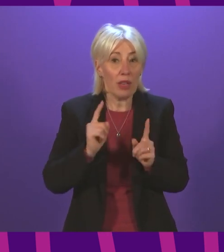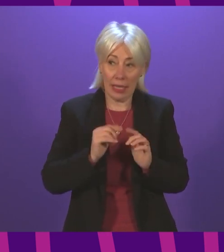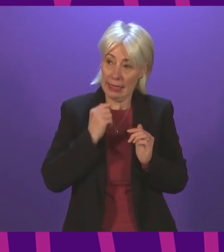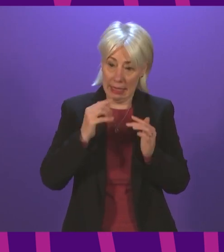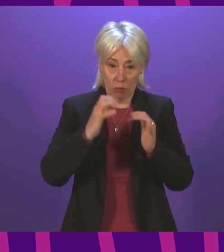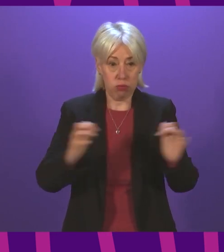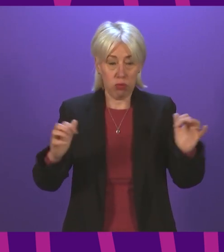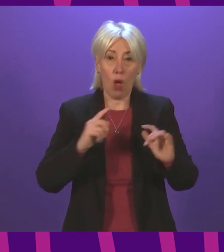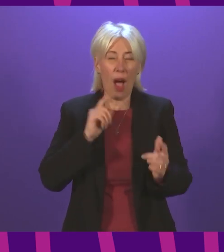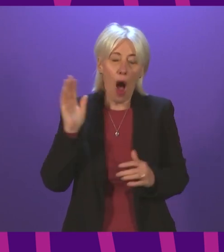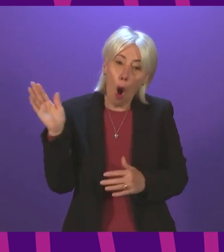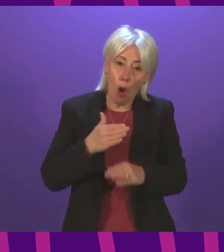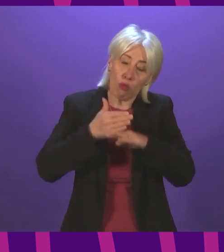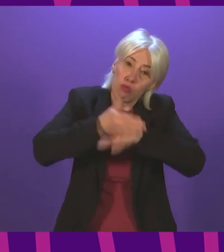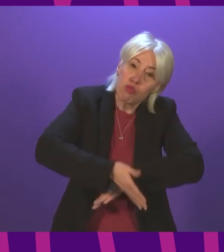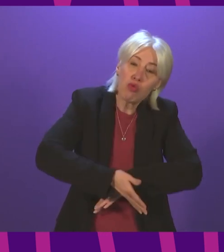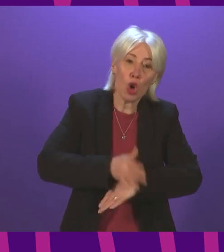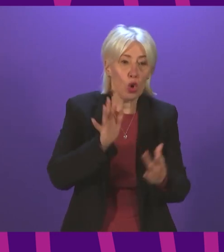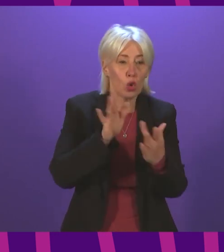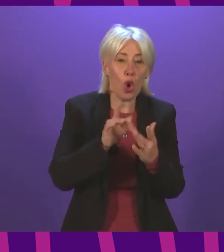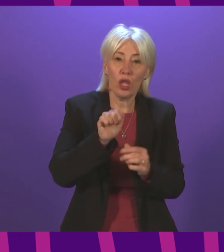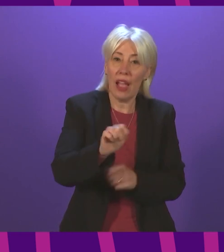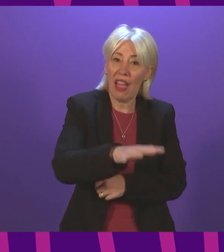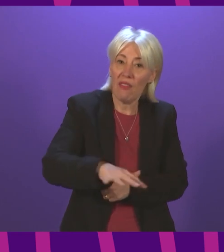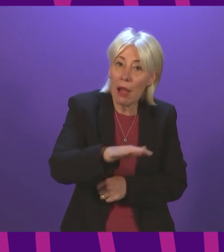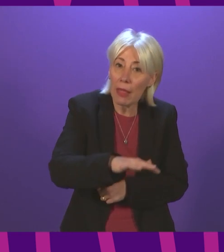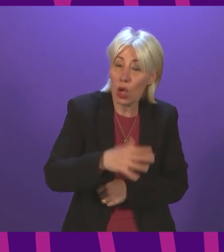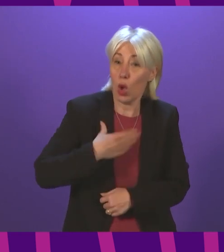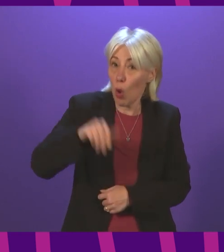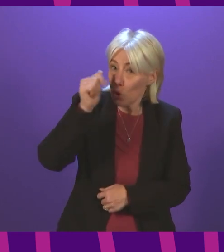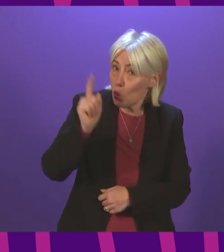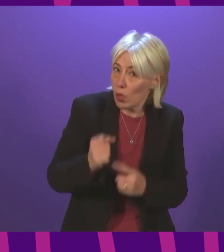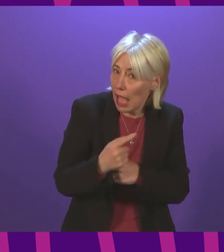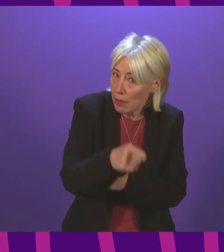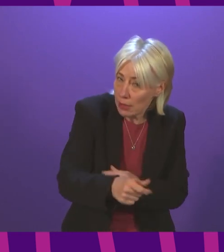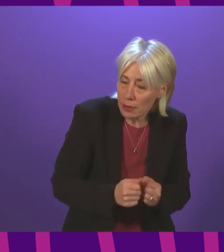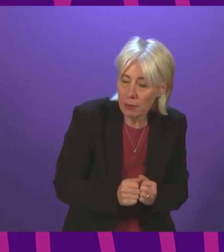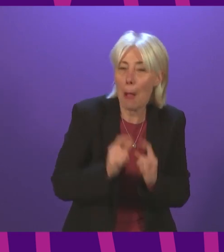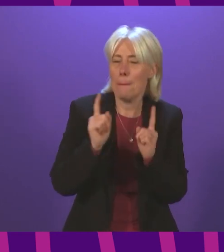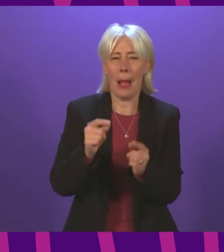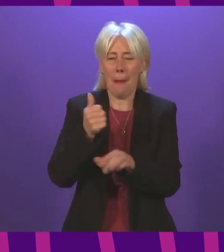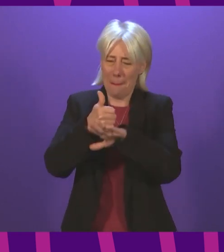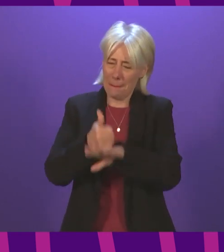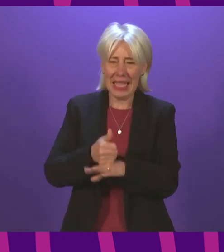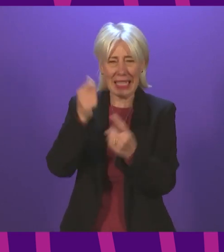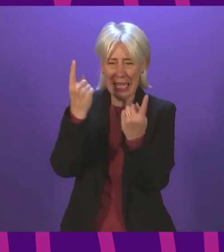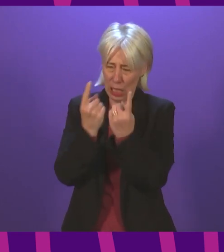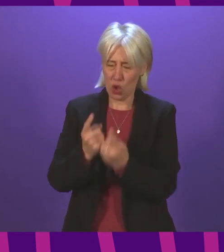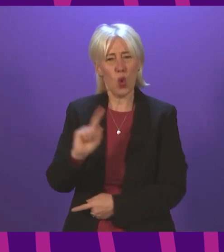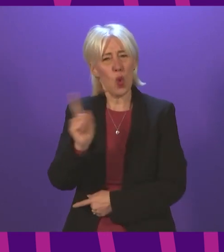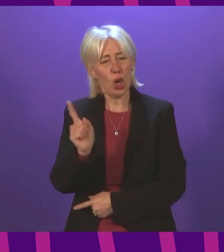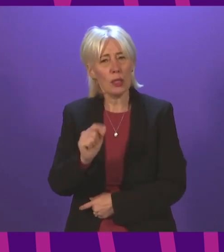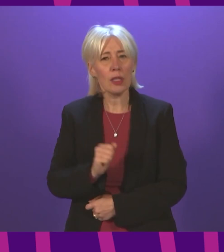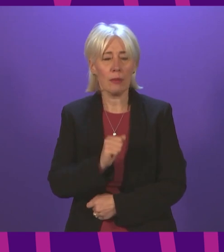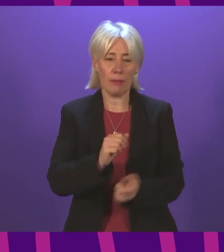would be made to contact that family. So I would appreciate an update on progress with that. But there is a fundamental issue here. In one case,